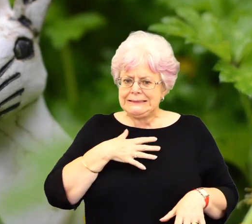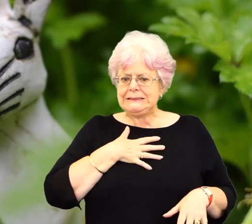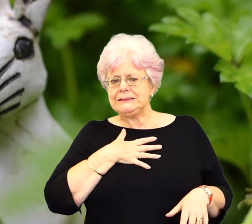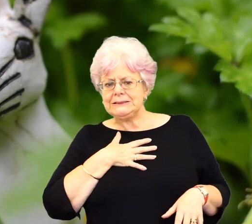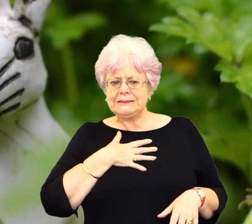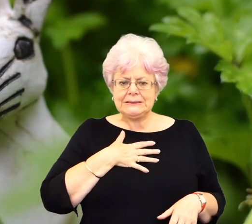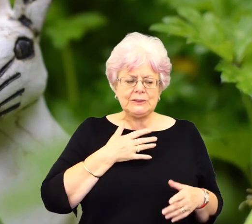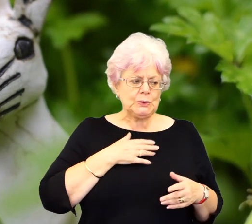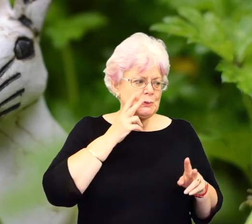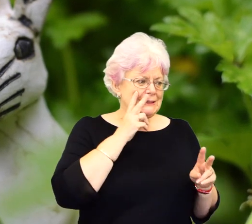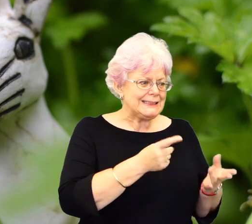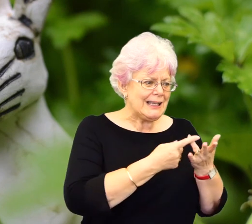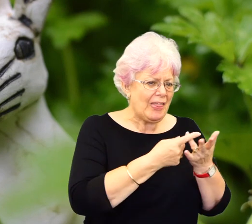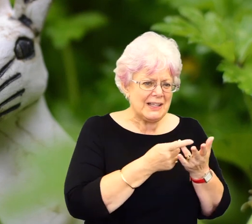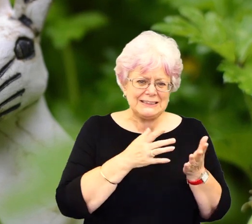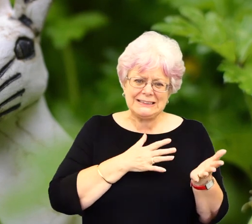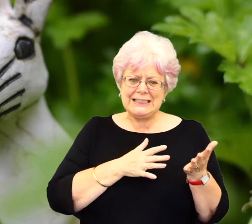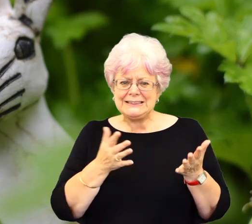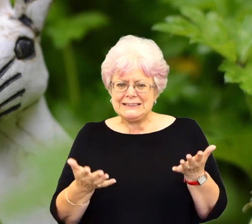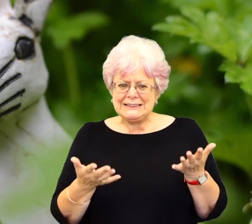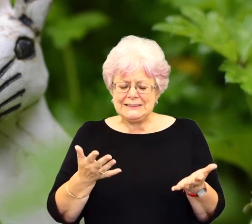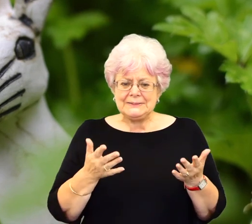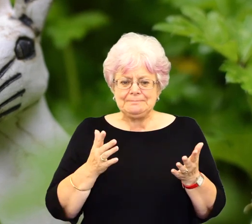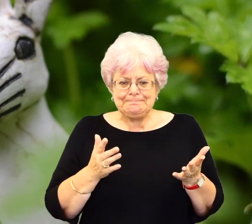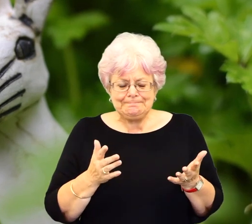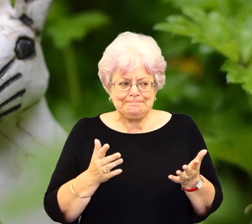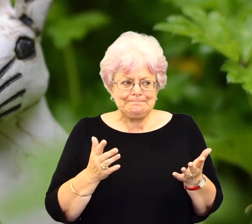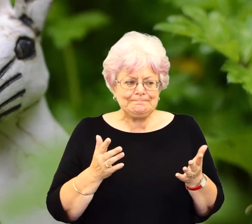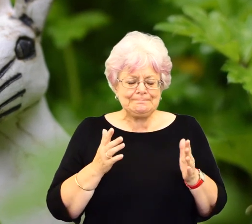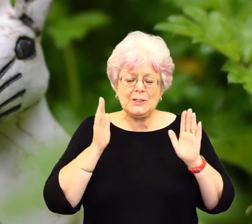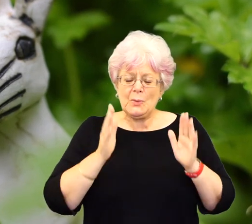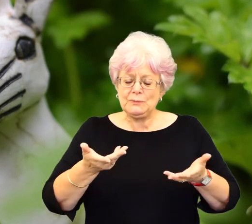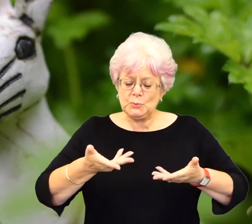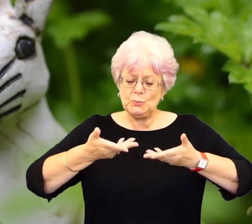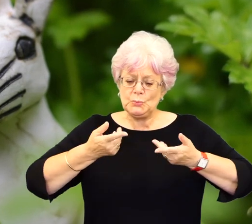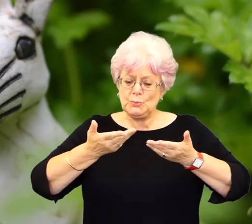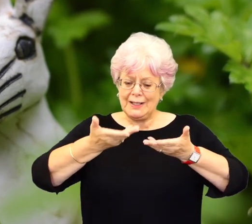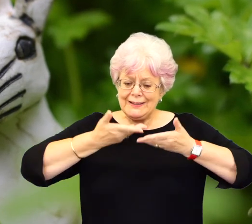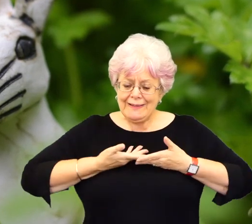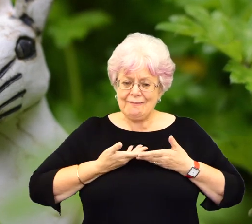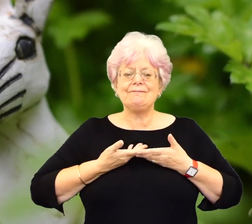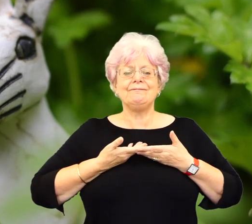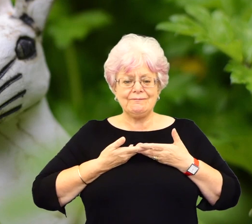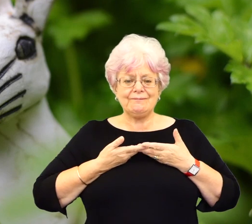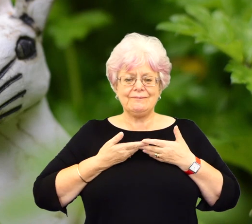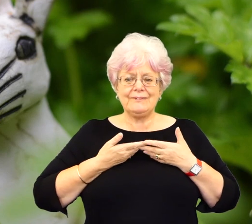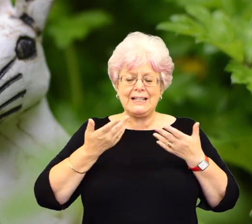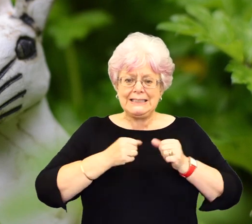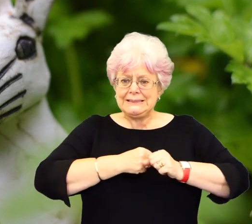way, when you do, you've only got no one else to see what everybody else is doing, and so you have to do it by yourself. A head space, isn't it? I think it's, yeah, I think it's